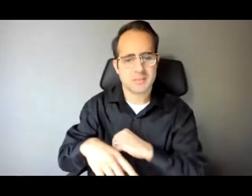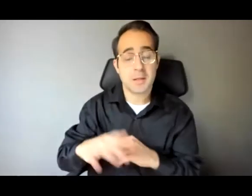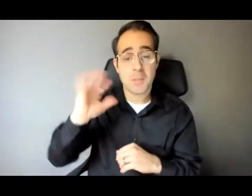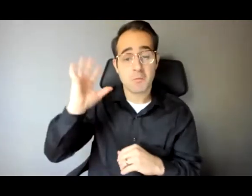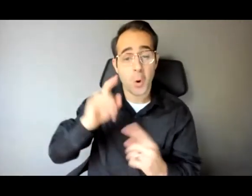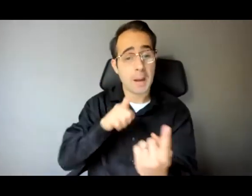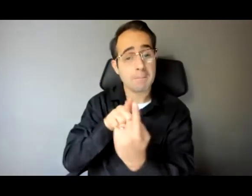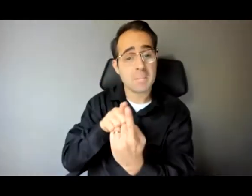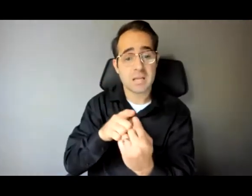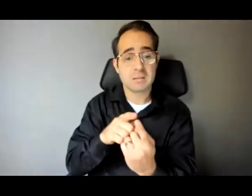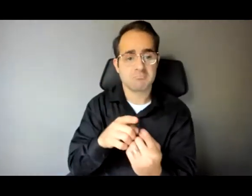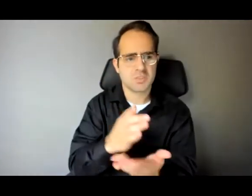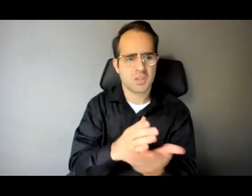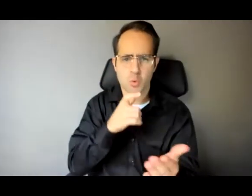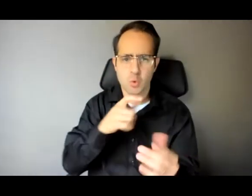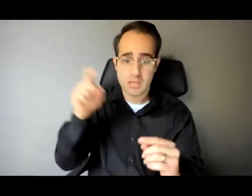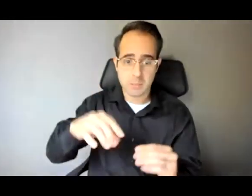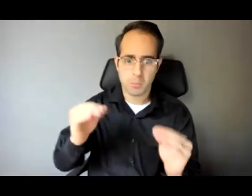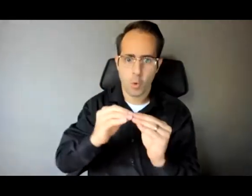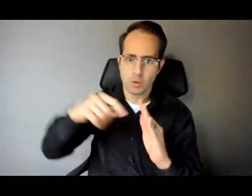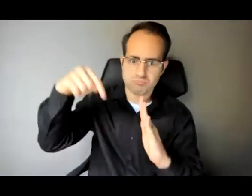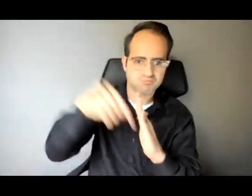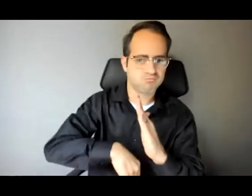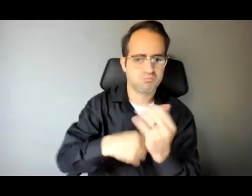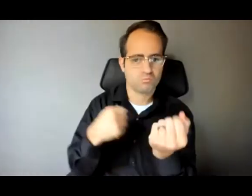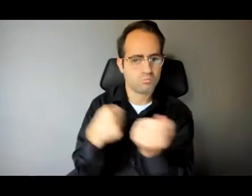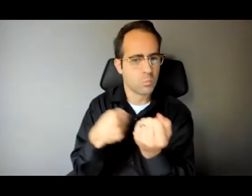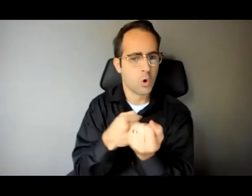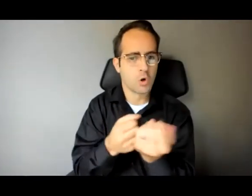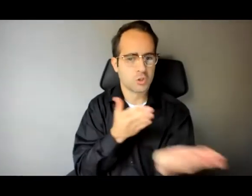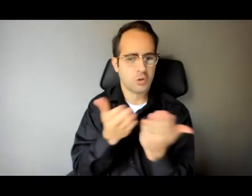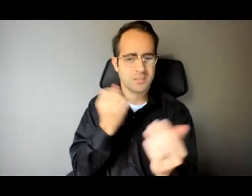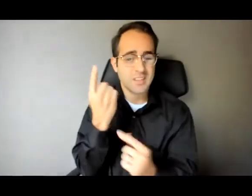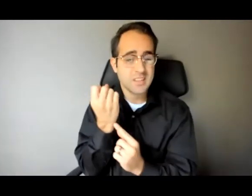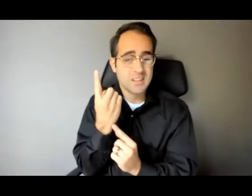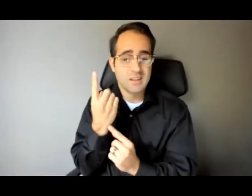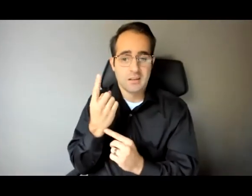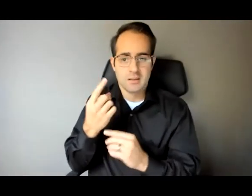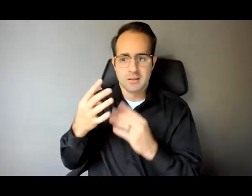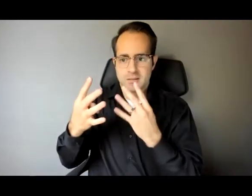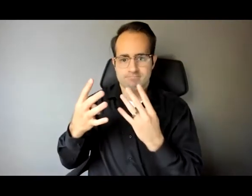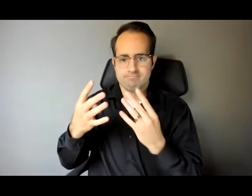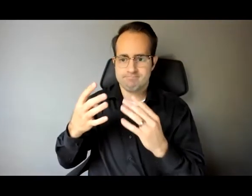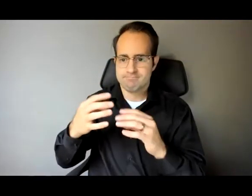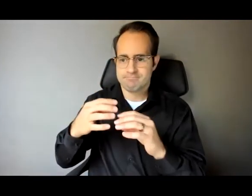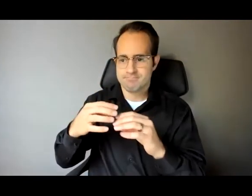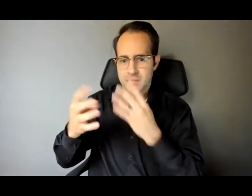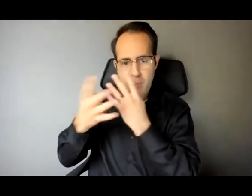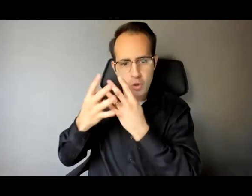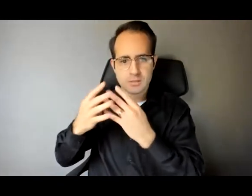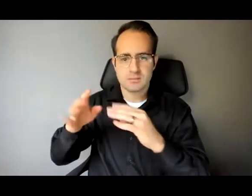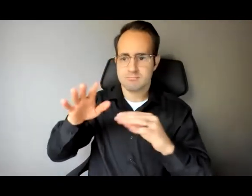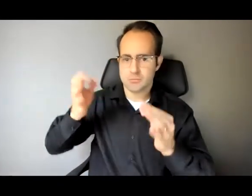a deeper level of support and services. Our criminal justice system operates as a surrogate for our lack of a robust